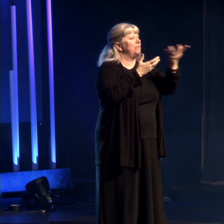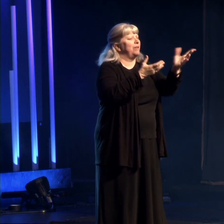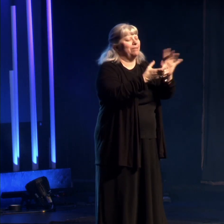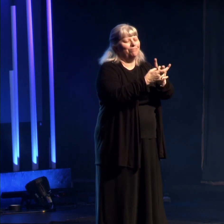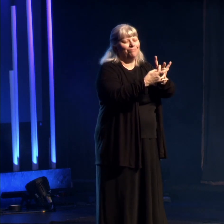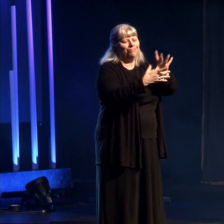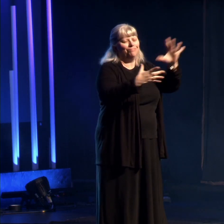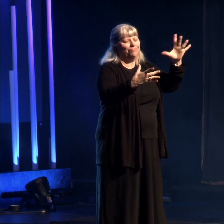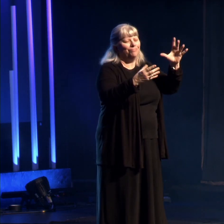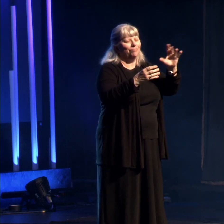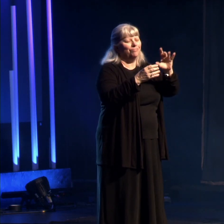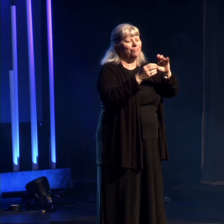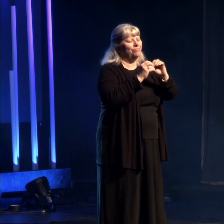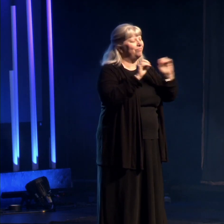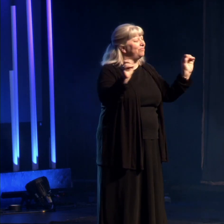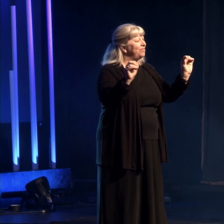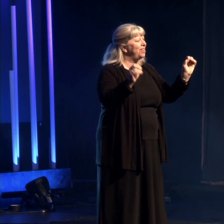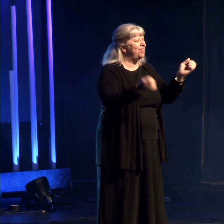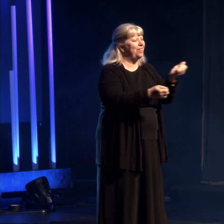love.